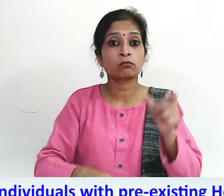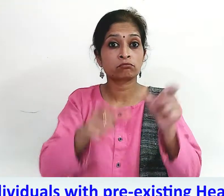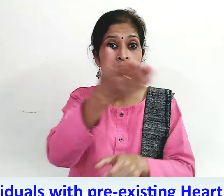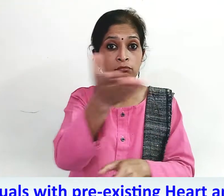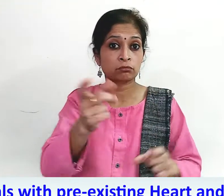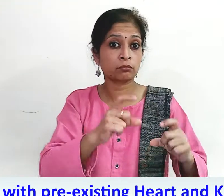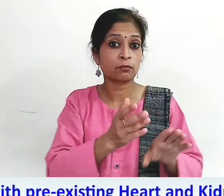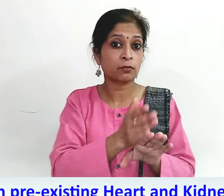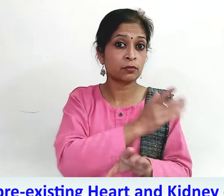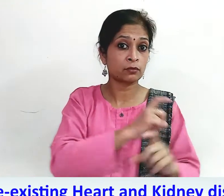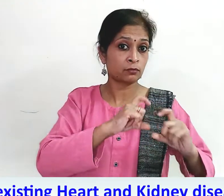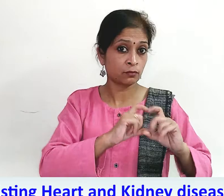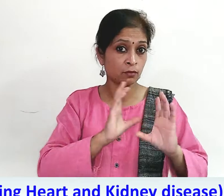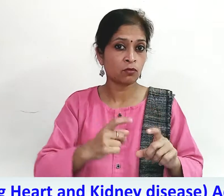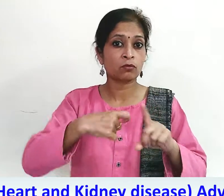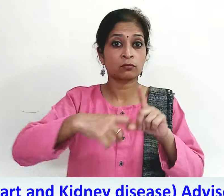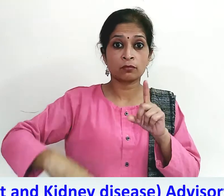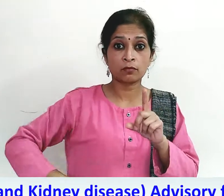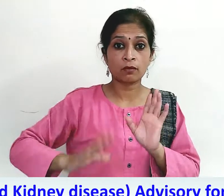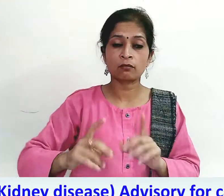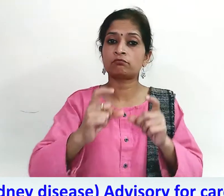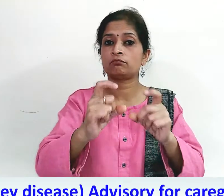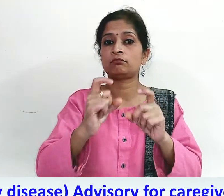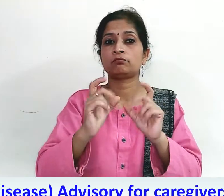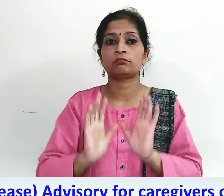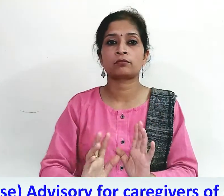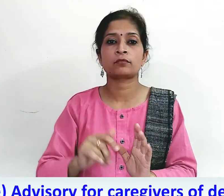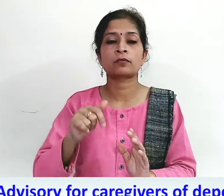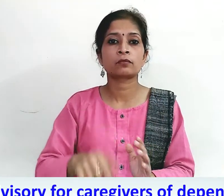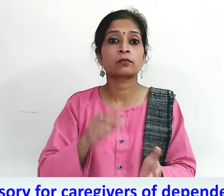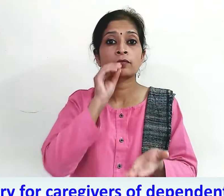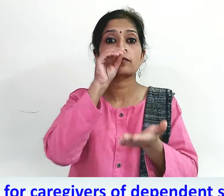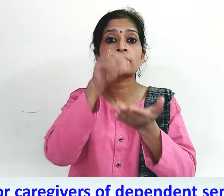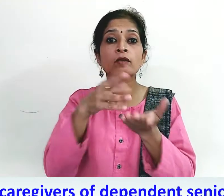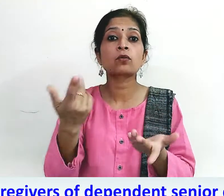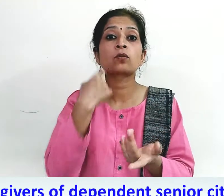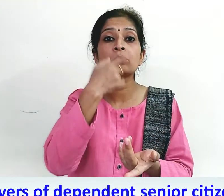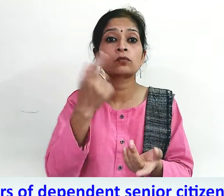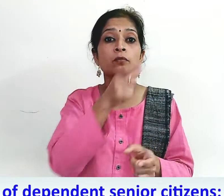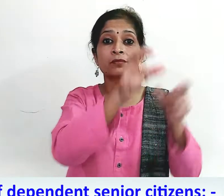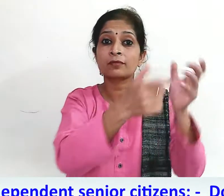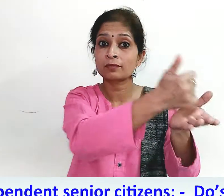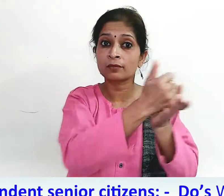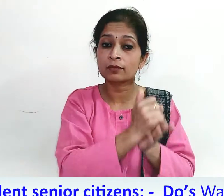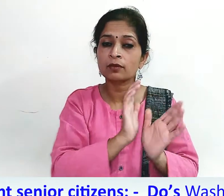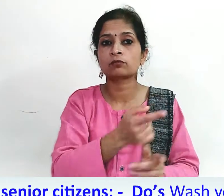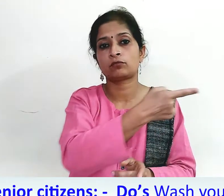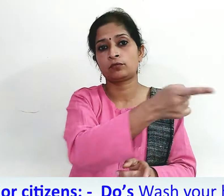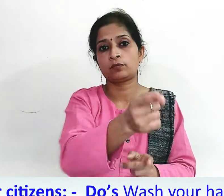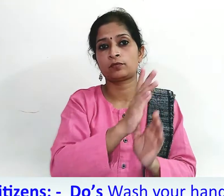with pre-existing heart and kidney disease. Advisory for caregivers of dependent senior citizens.